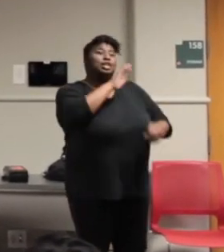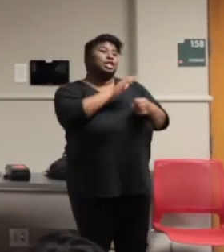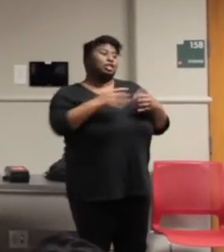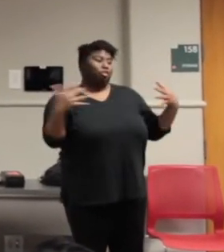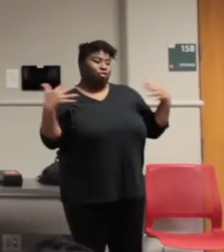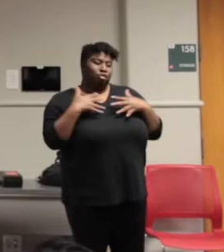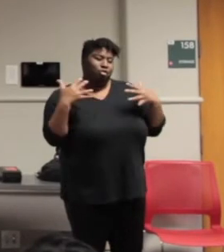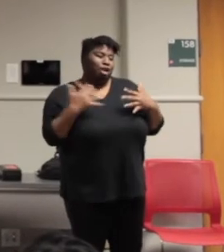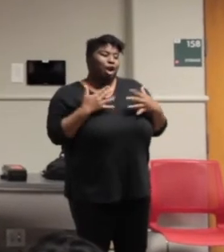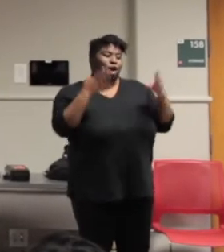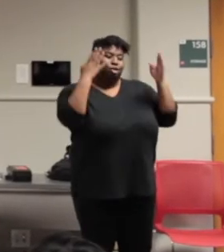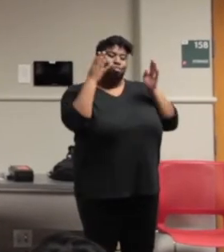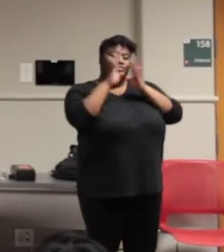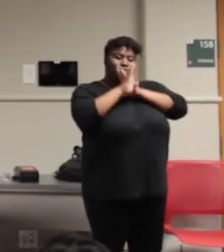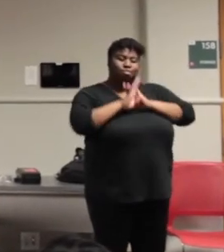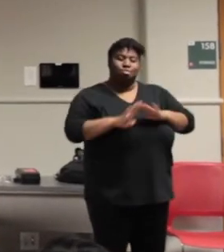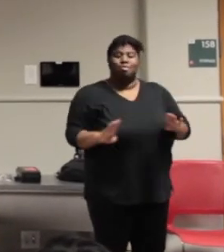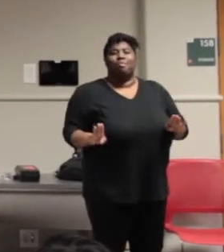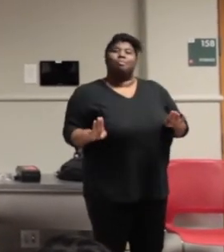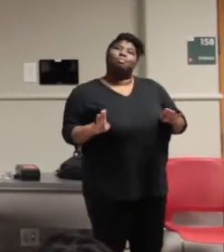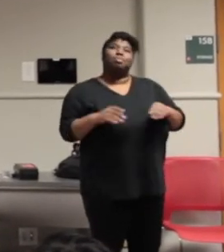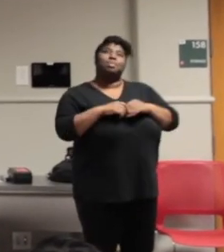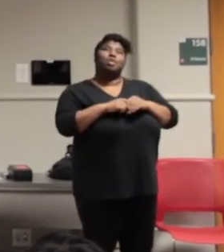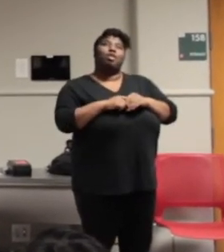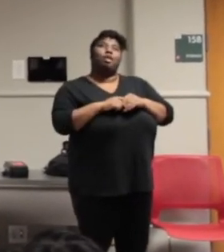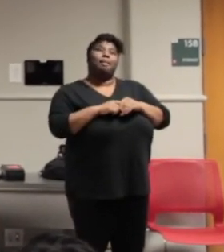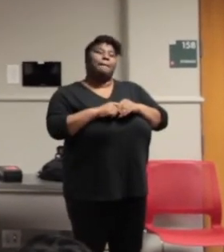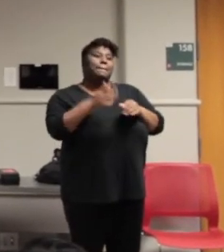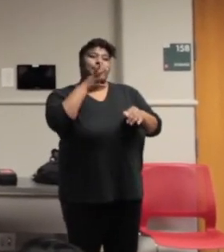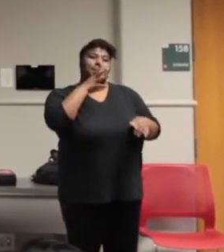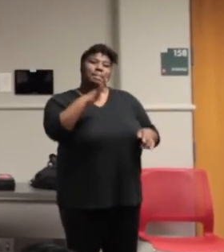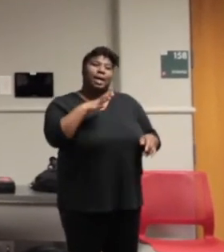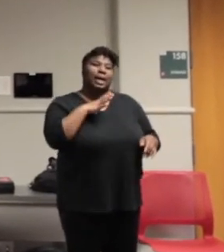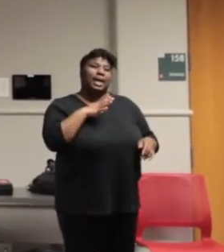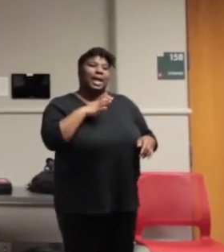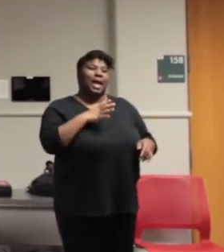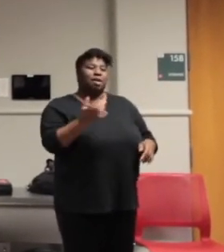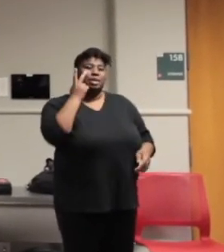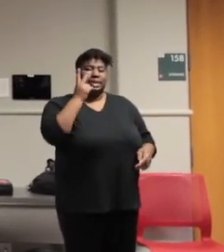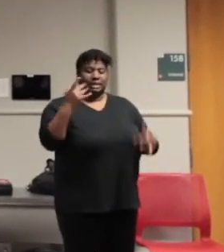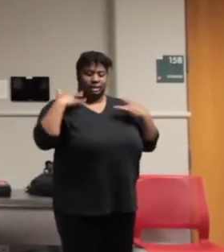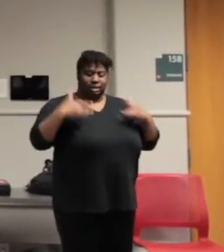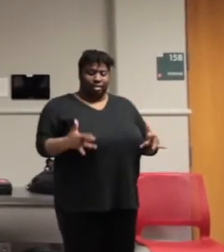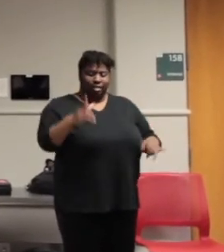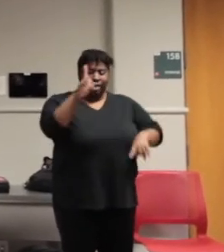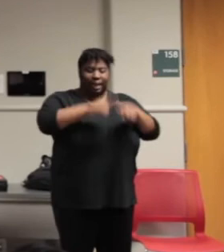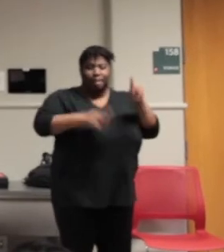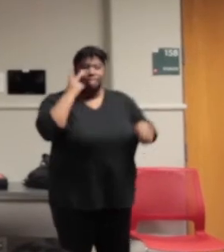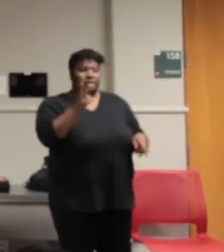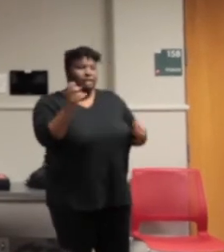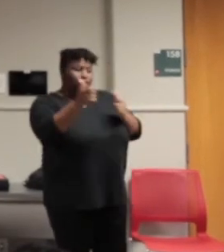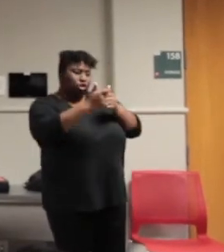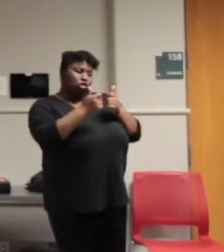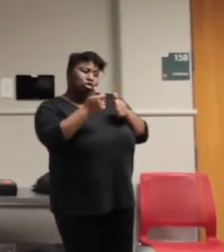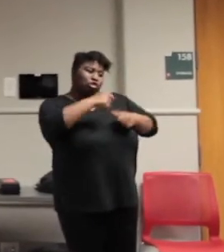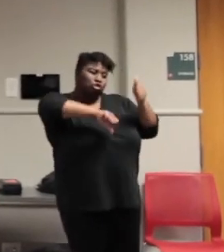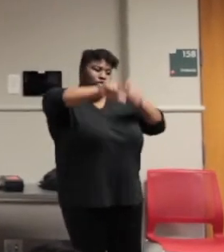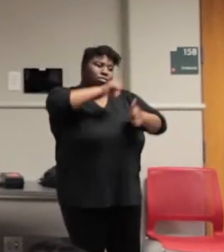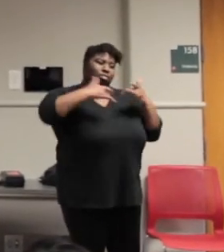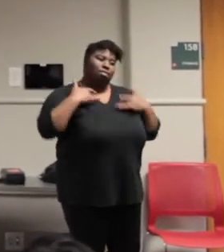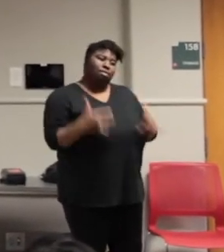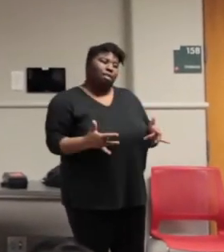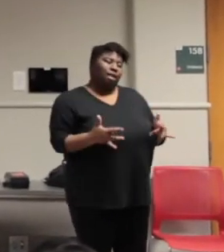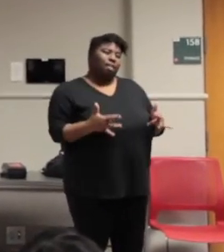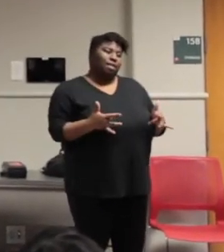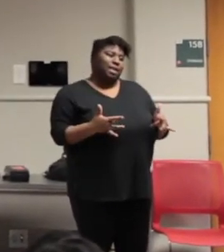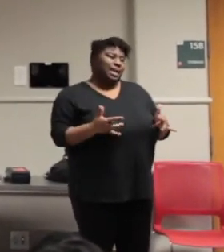humbles men to live, and so how can we learn to see nakedly if we can't even be seen naked? I began to get lost in the hustle